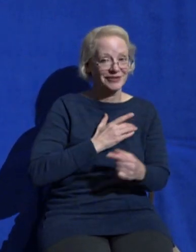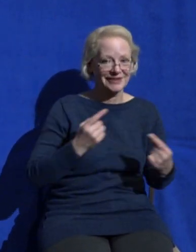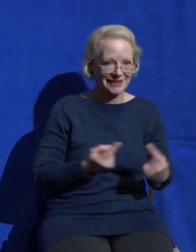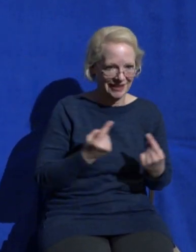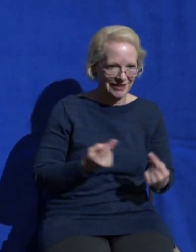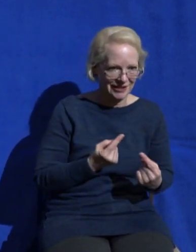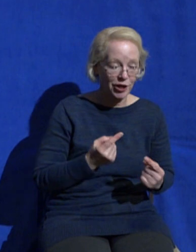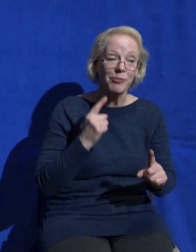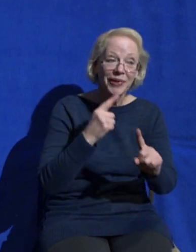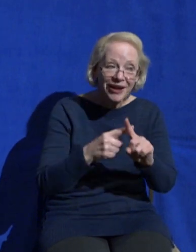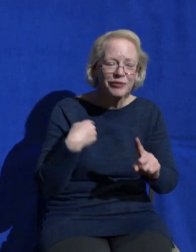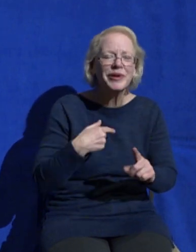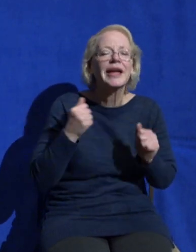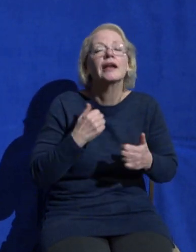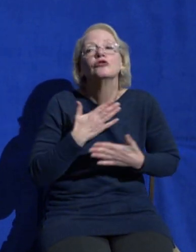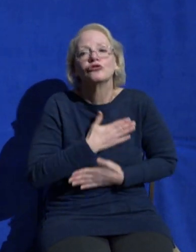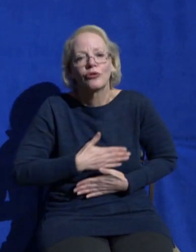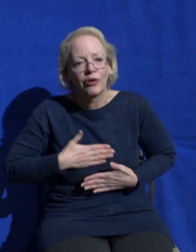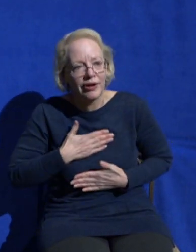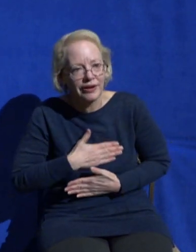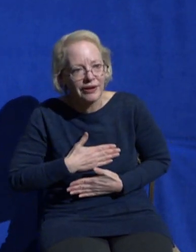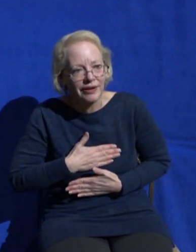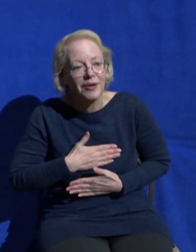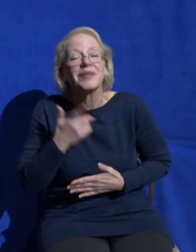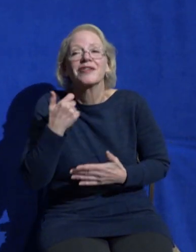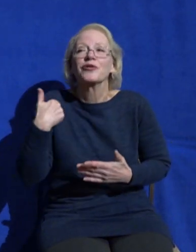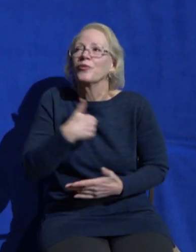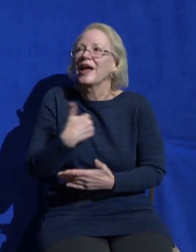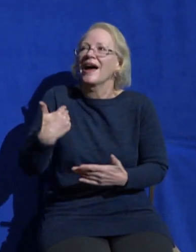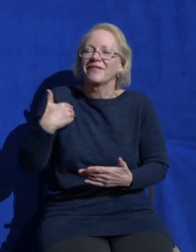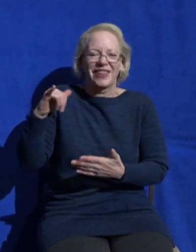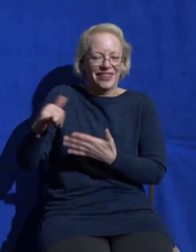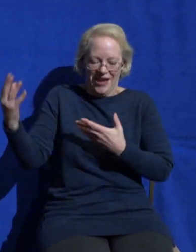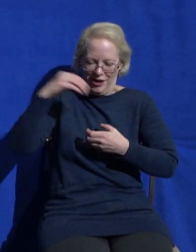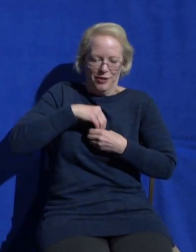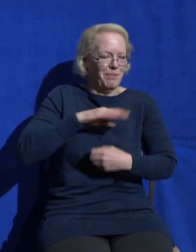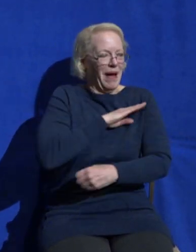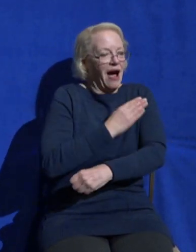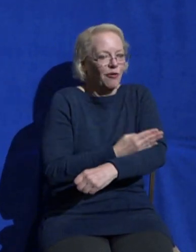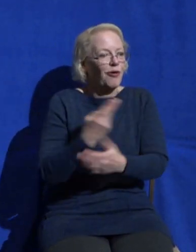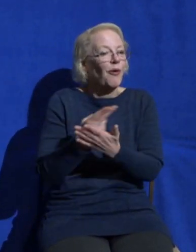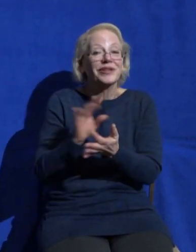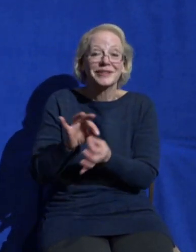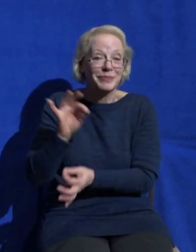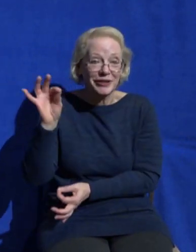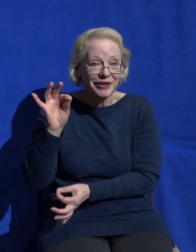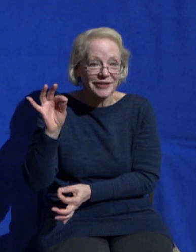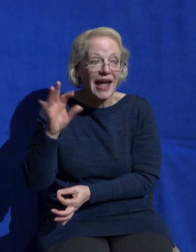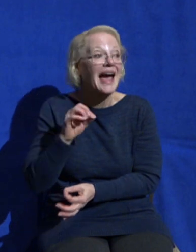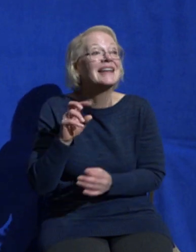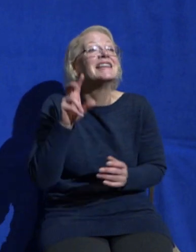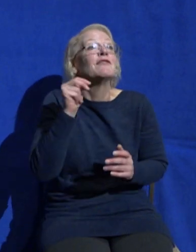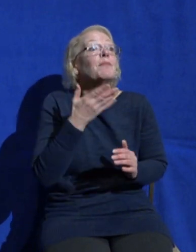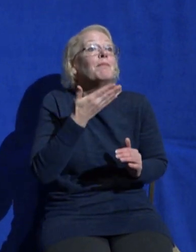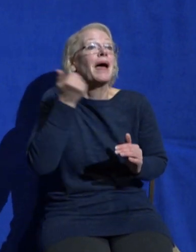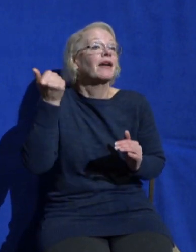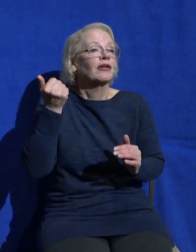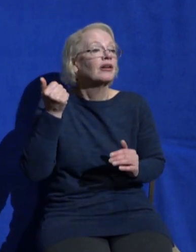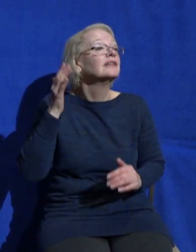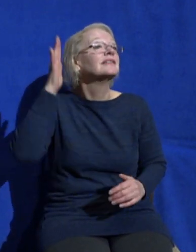indwelling power of his Holy Spirit and it gets even better from there because one day God himself will once again